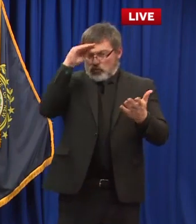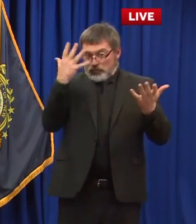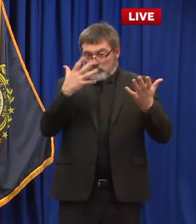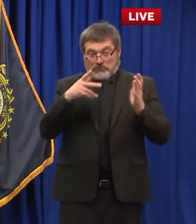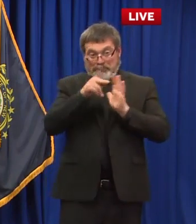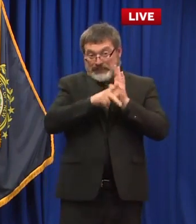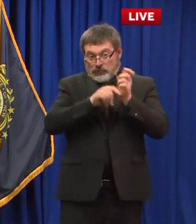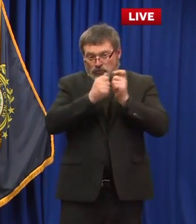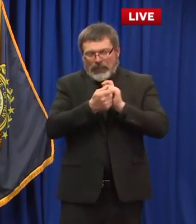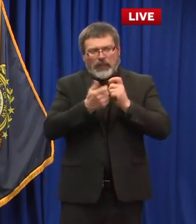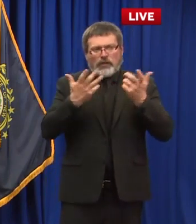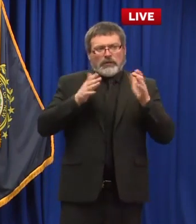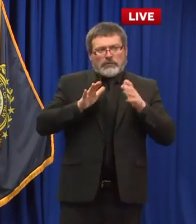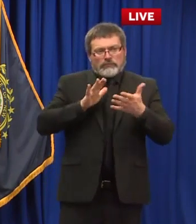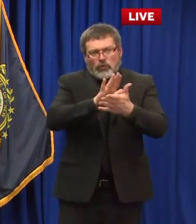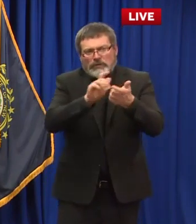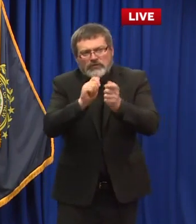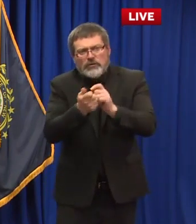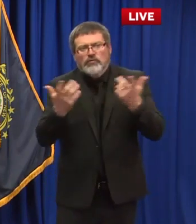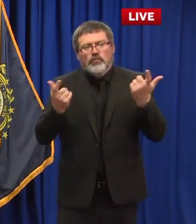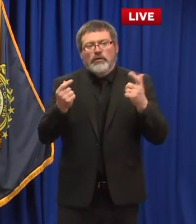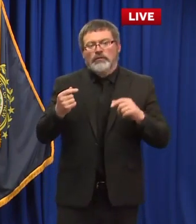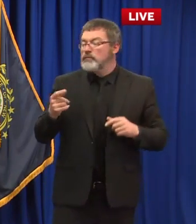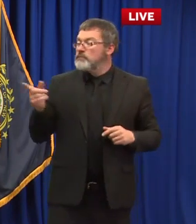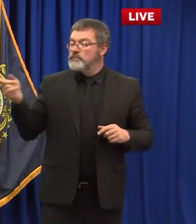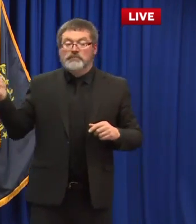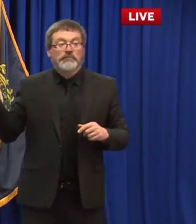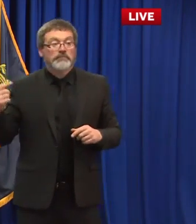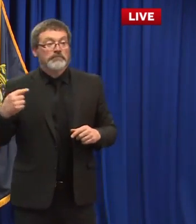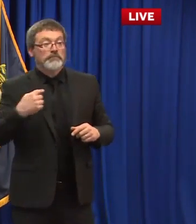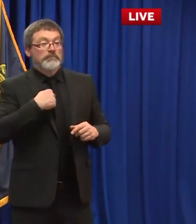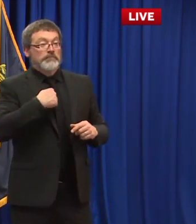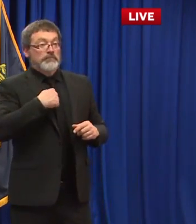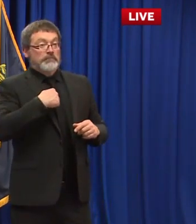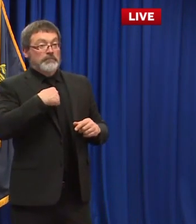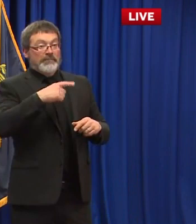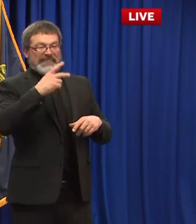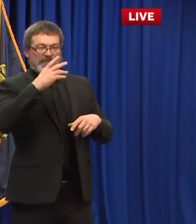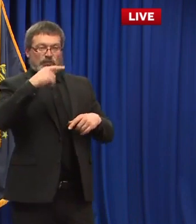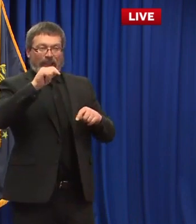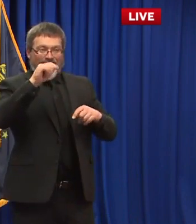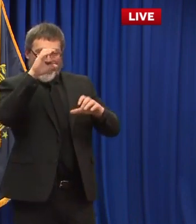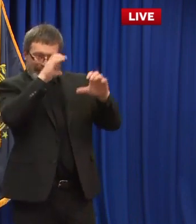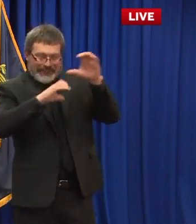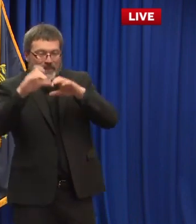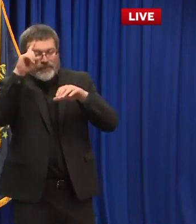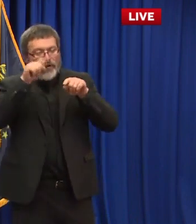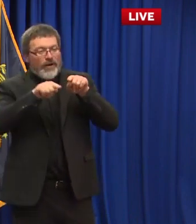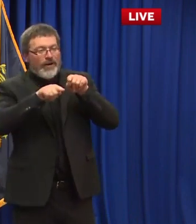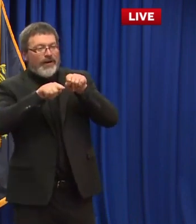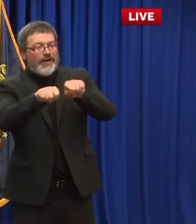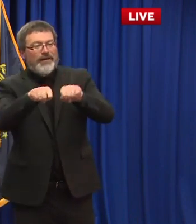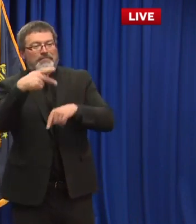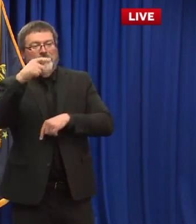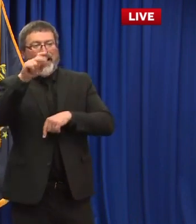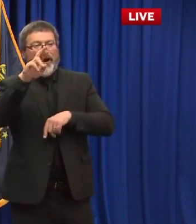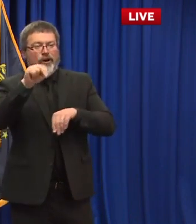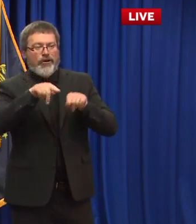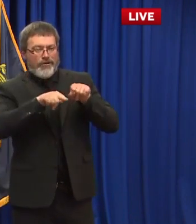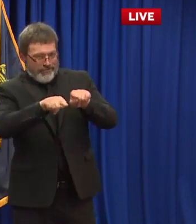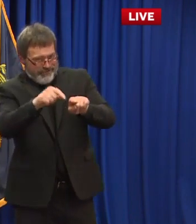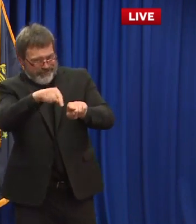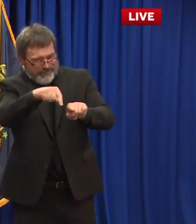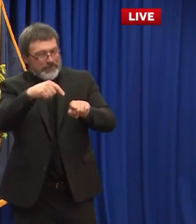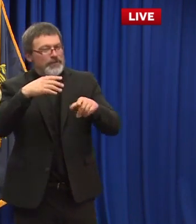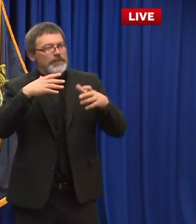every pattern we identify in the community allows us to reevaluate the data and pivot on our strategy and that's what